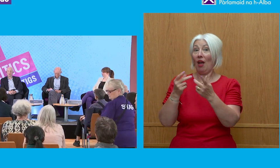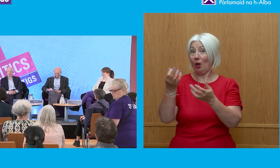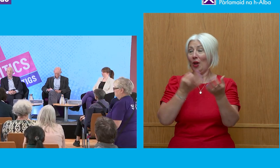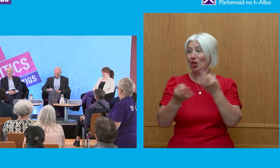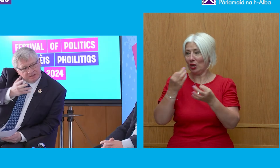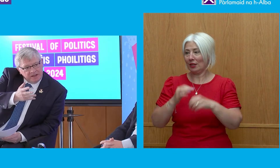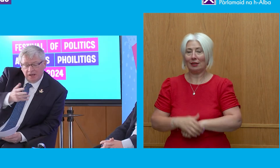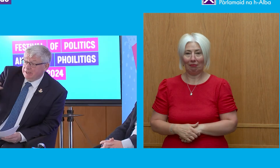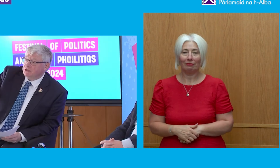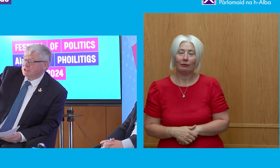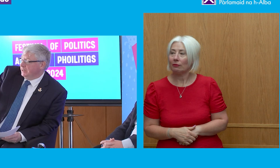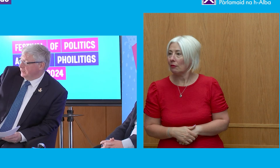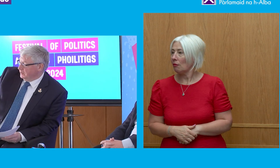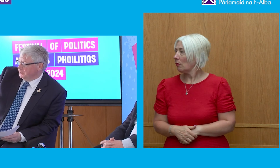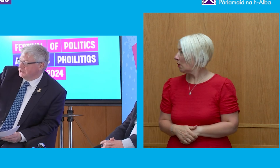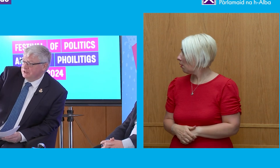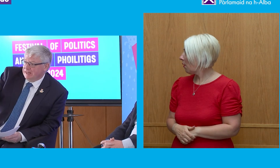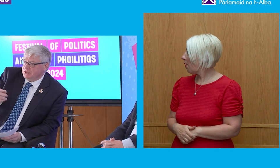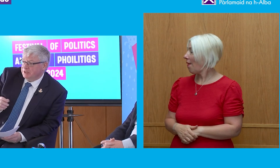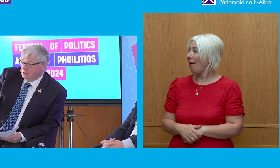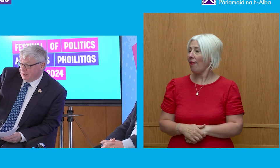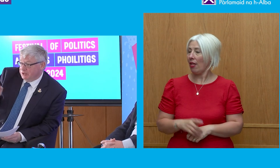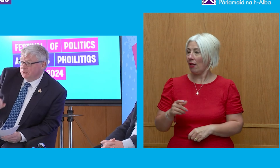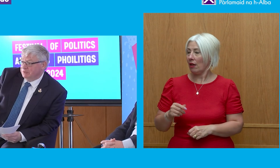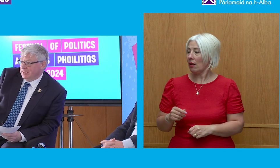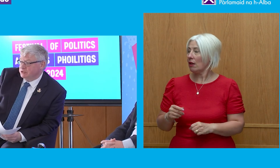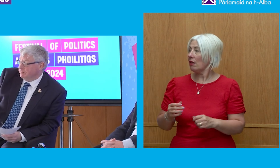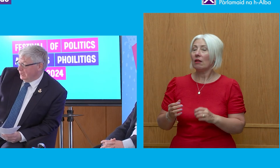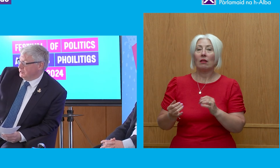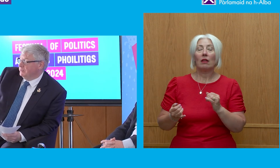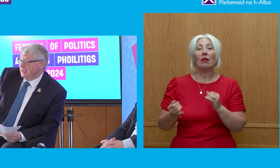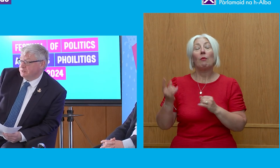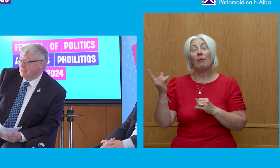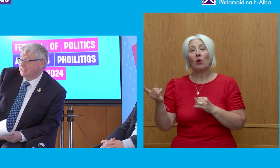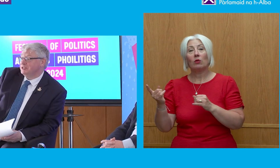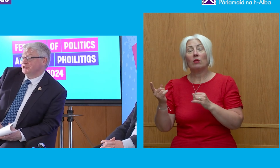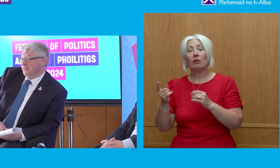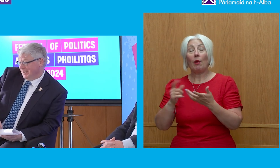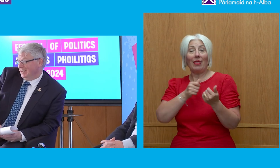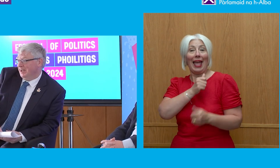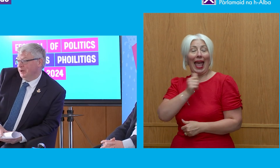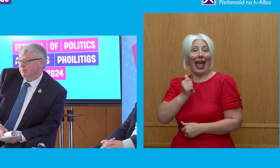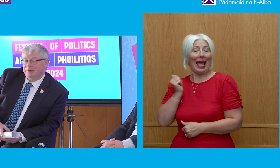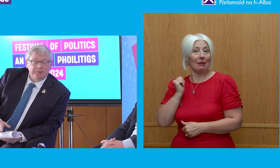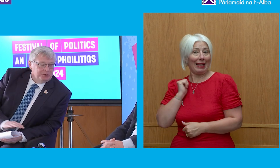Any comments? I mean, interestingly, I think the first and the last question about the codification perhaps of the expectation